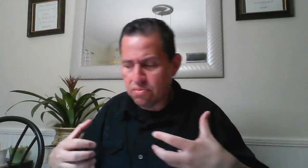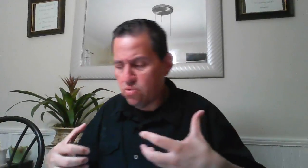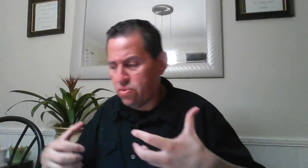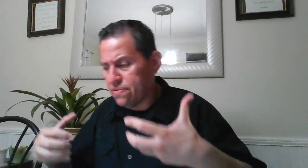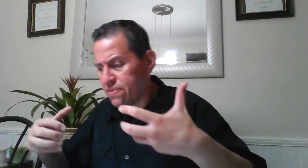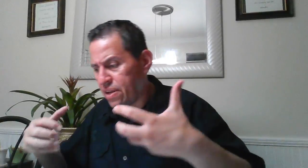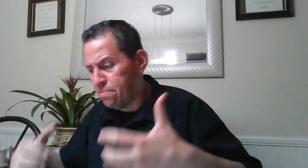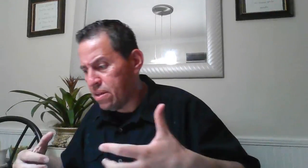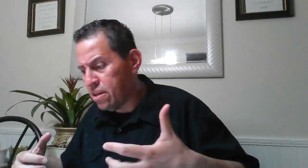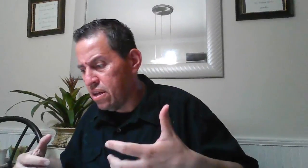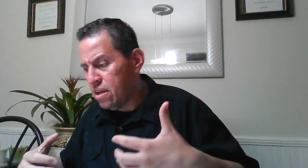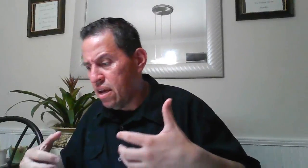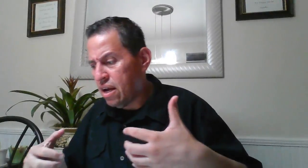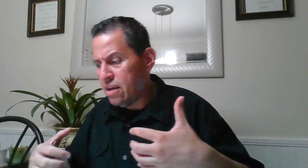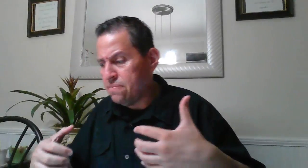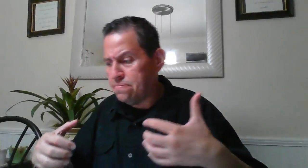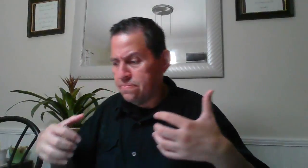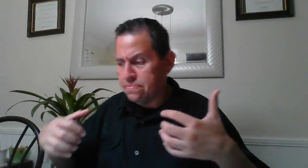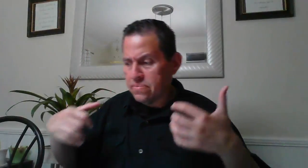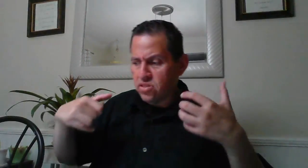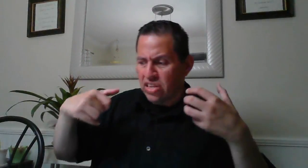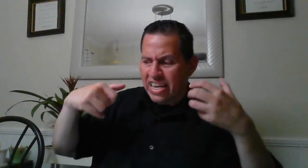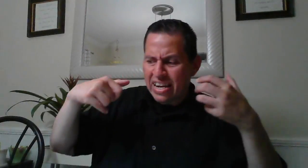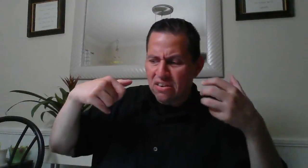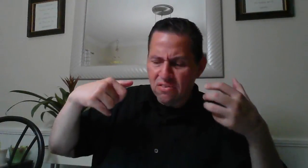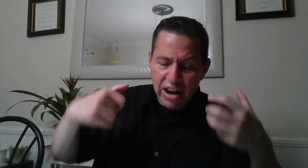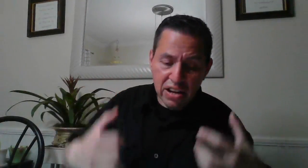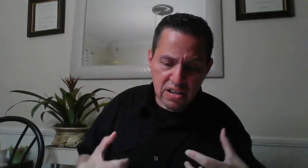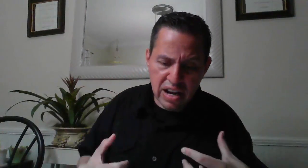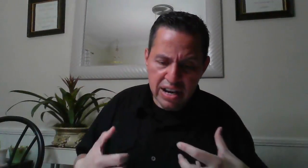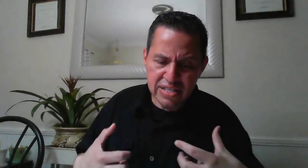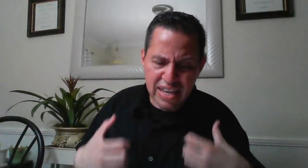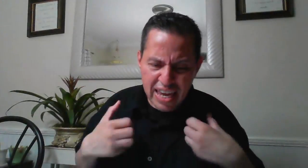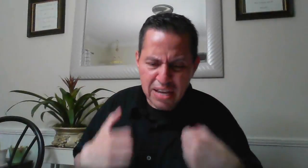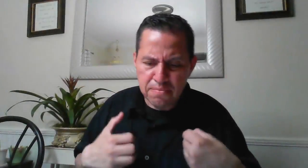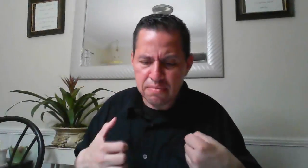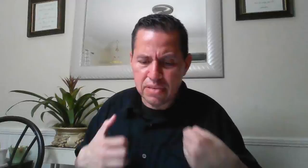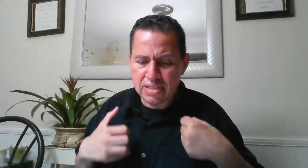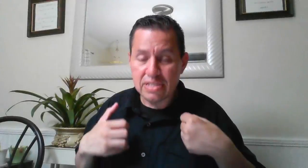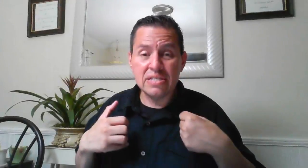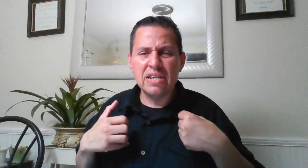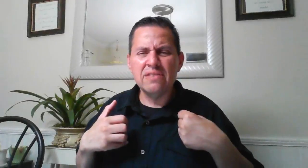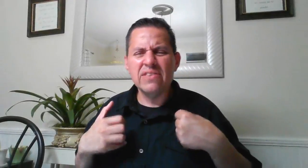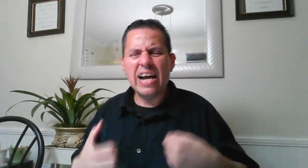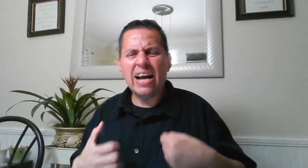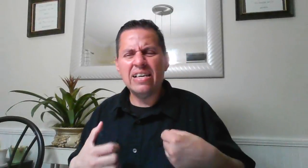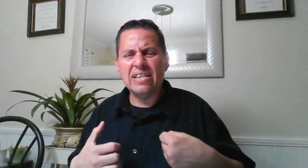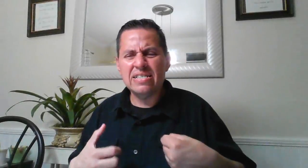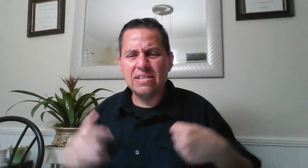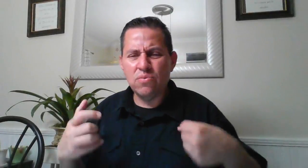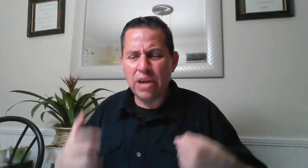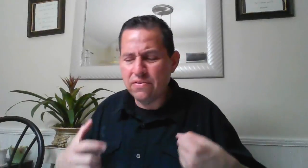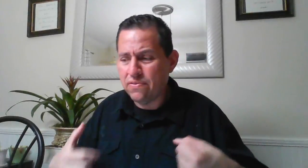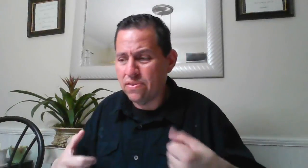be with them so they can recognize him as the son of god as the way for